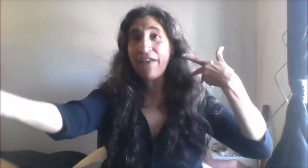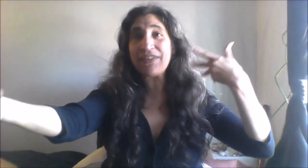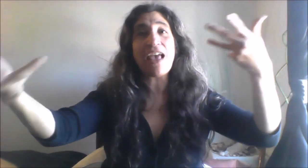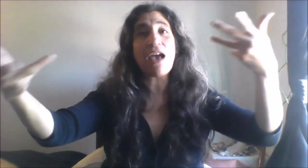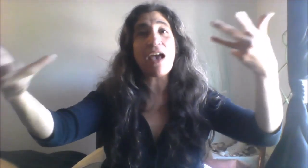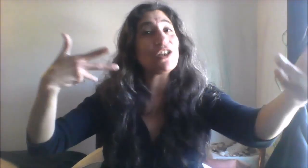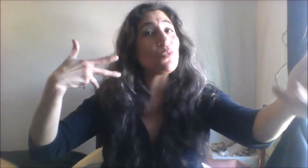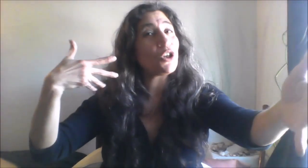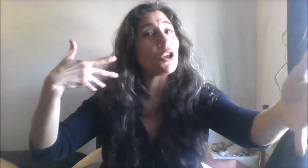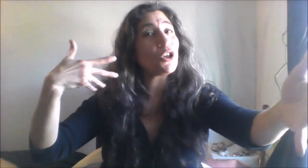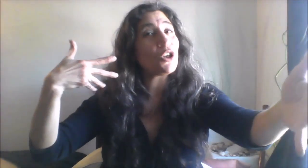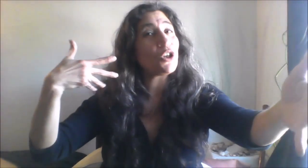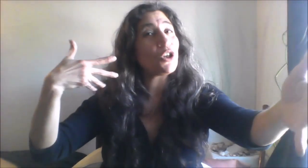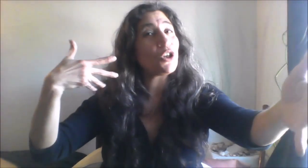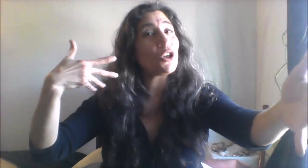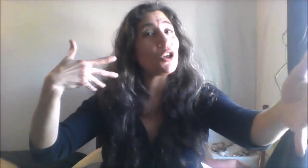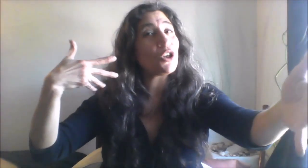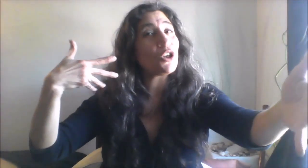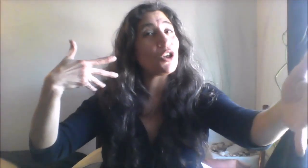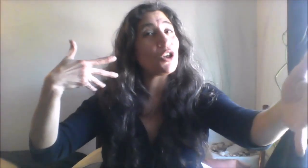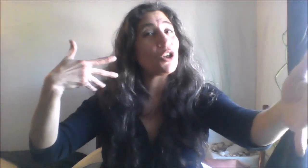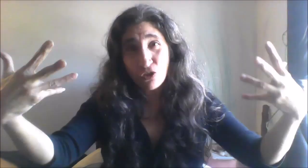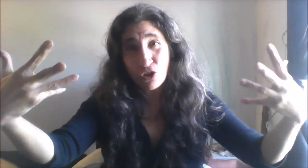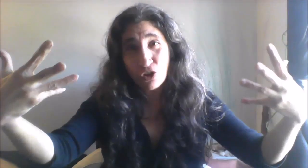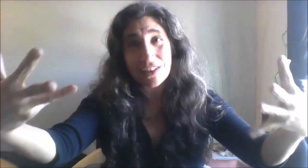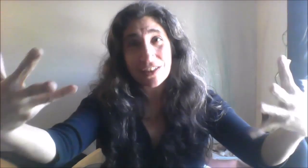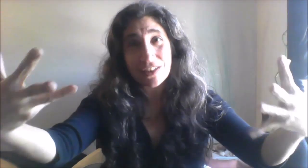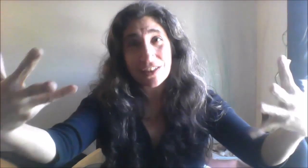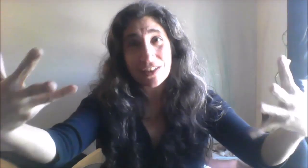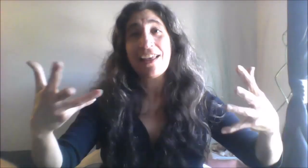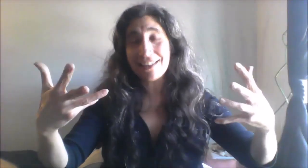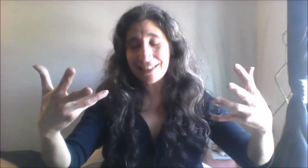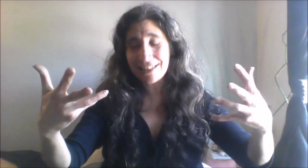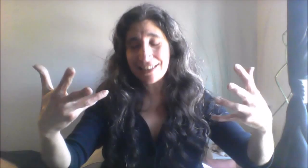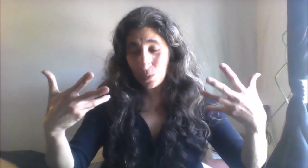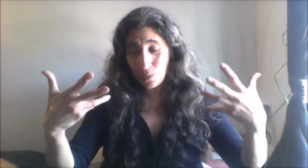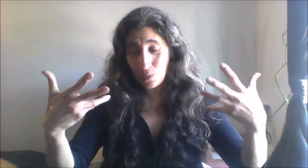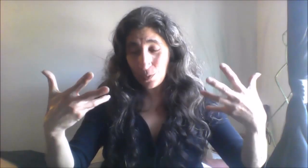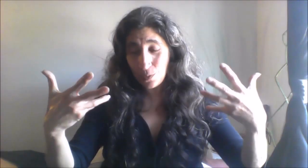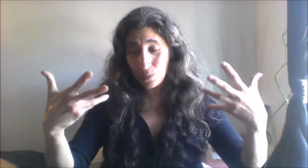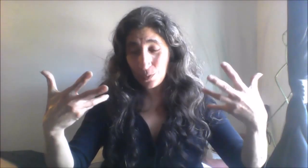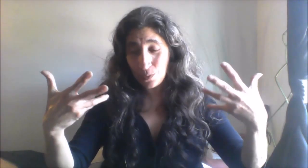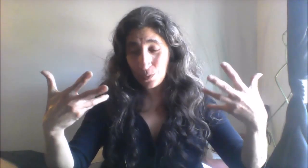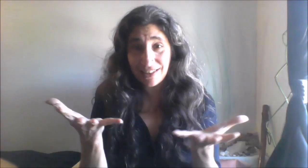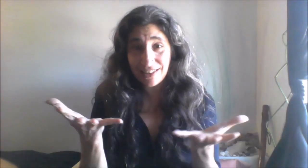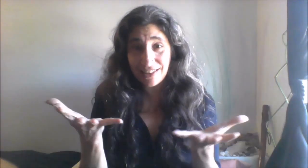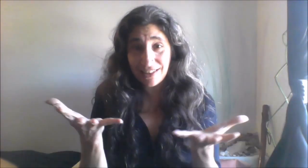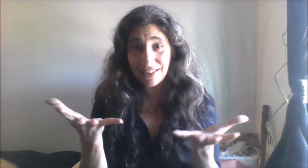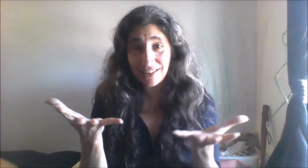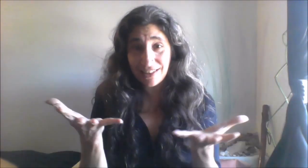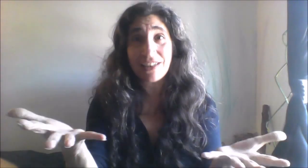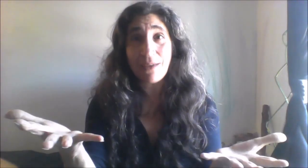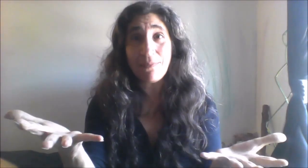the universe is that you are stepping in your steps in like we have we have the nine of diamonds